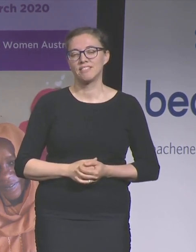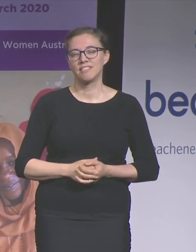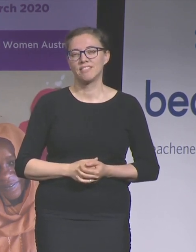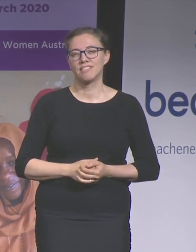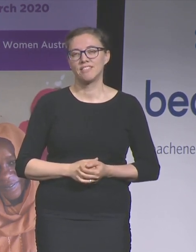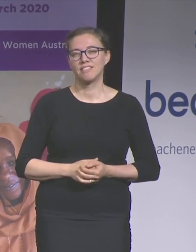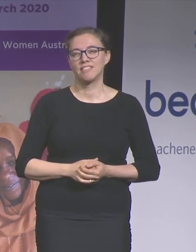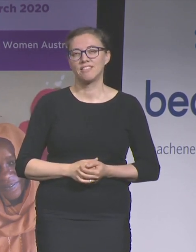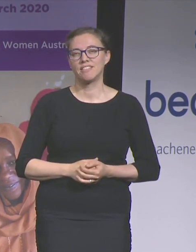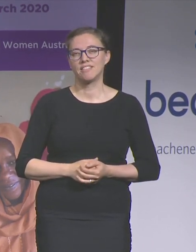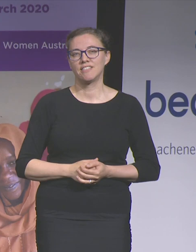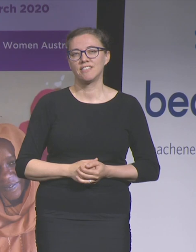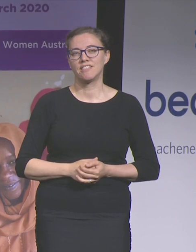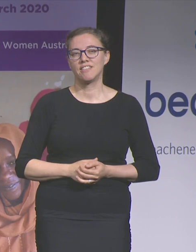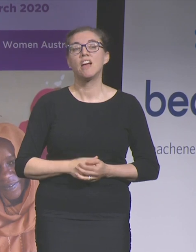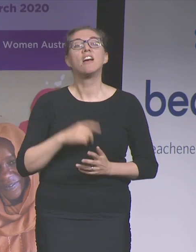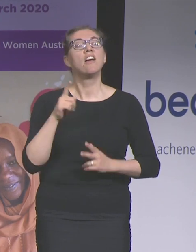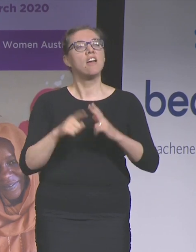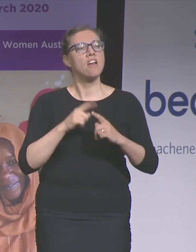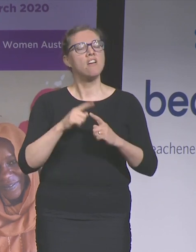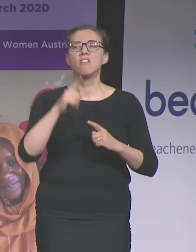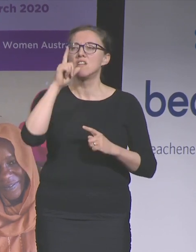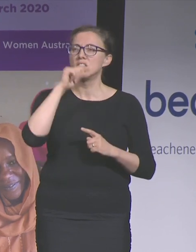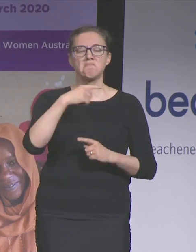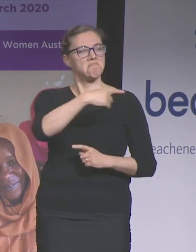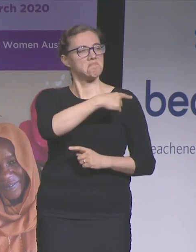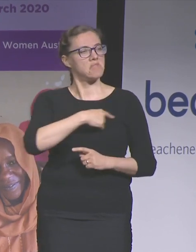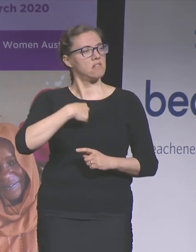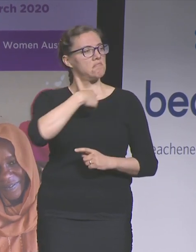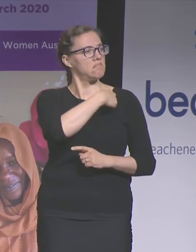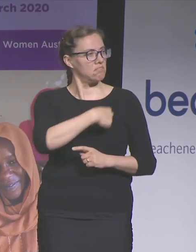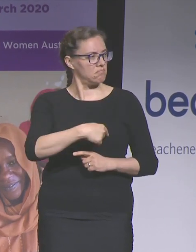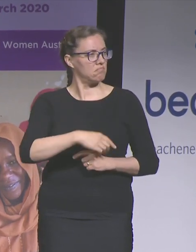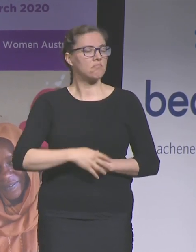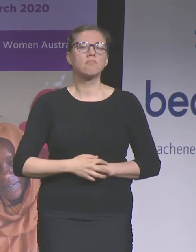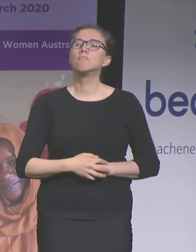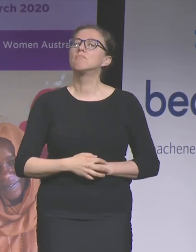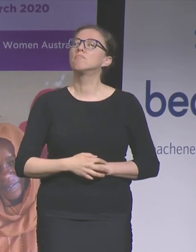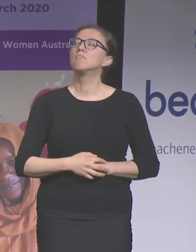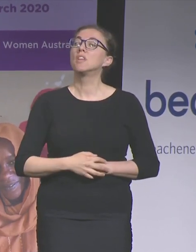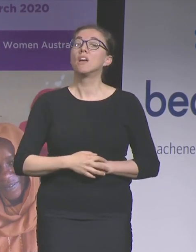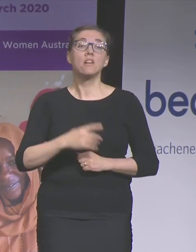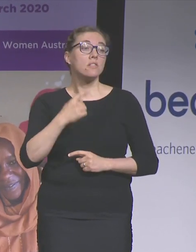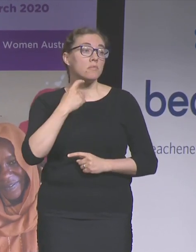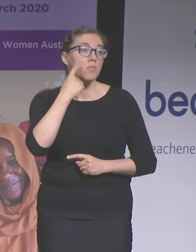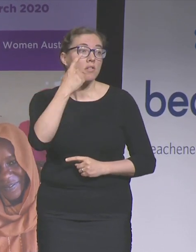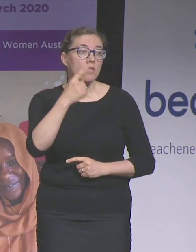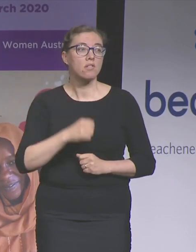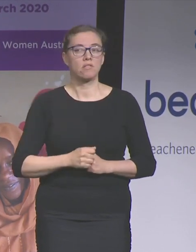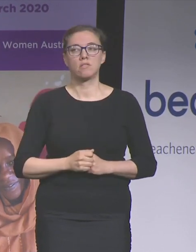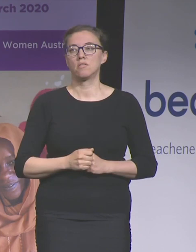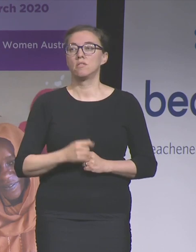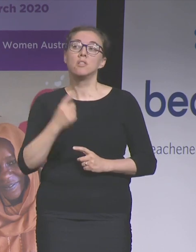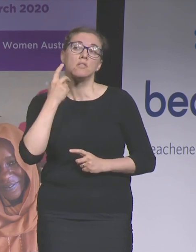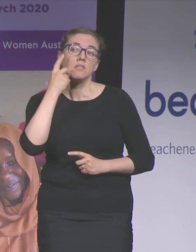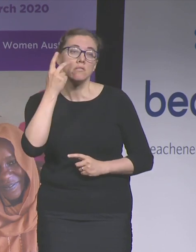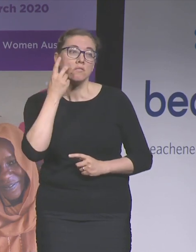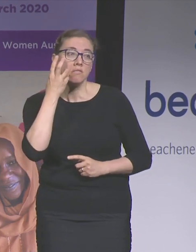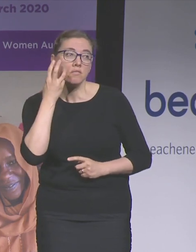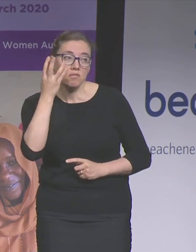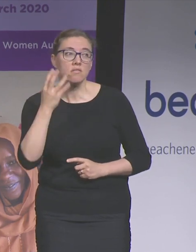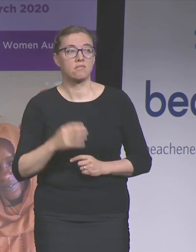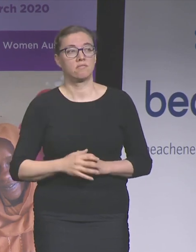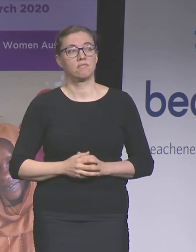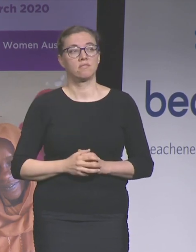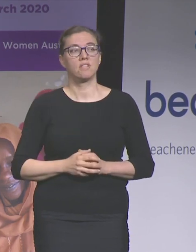And if we can make this commitment, and if we can do this today, and we can do it tomorrow, and we can do it all of the days between now